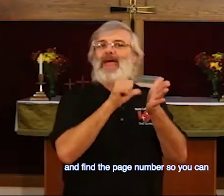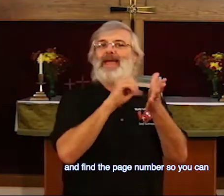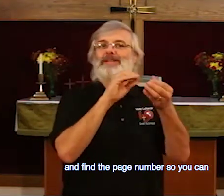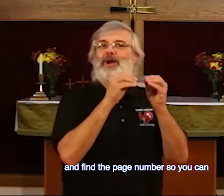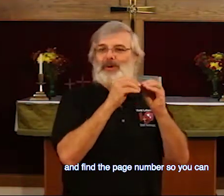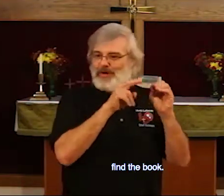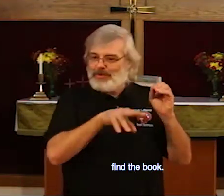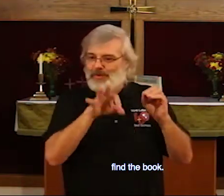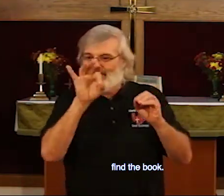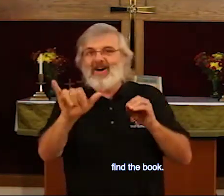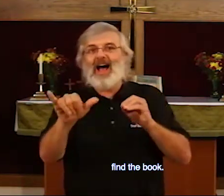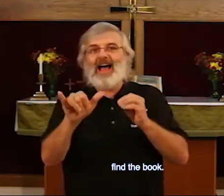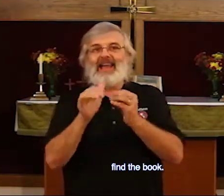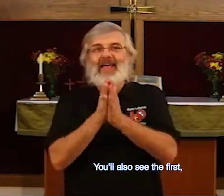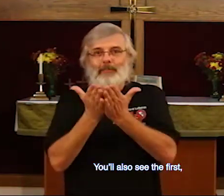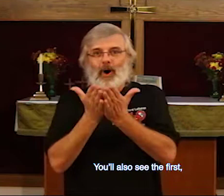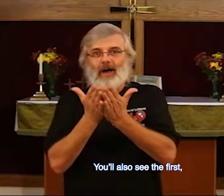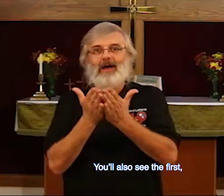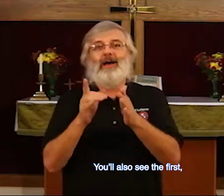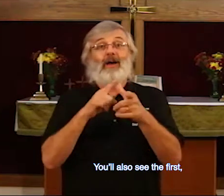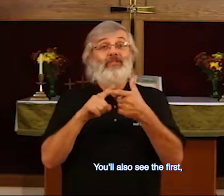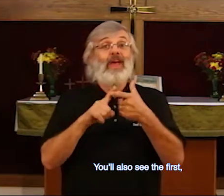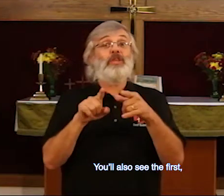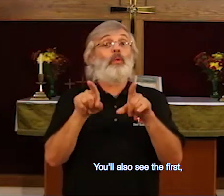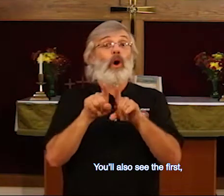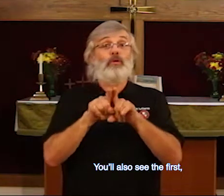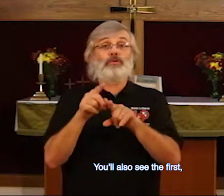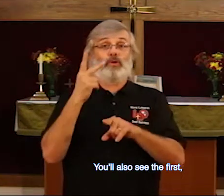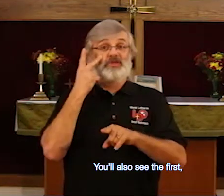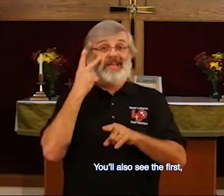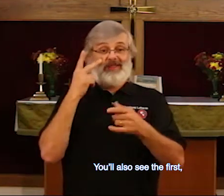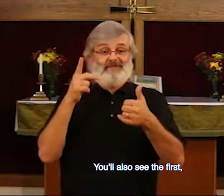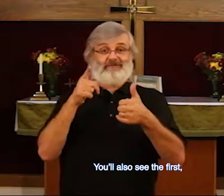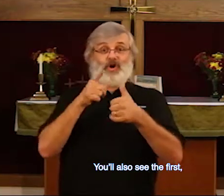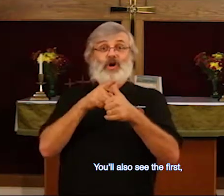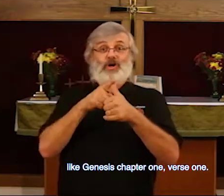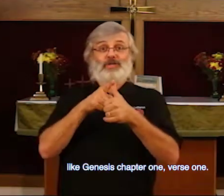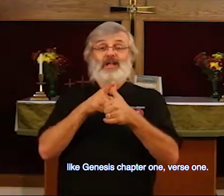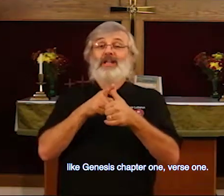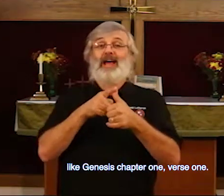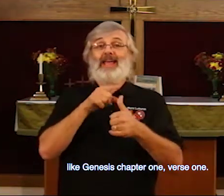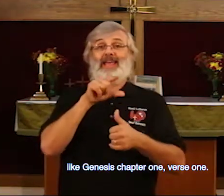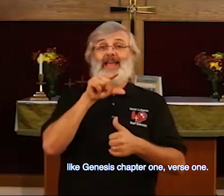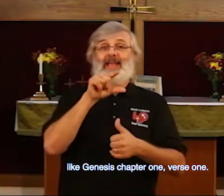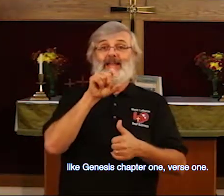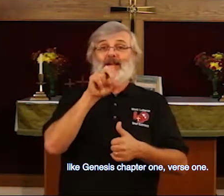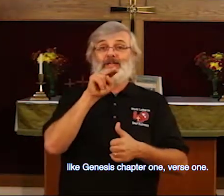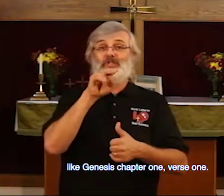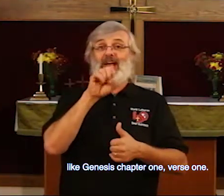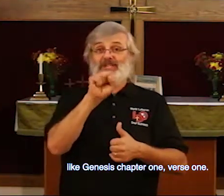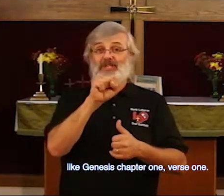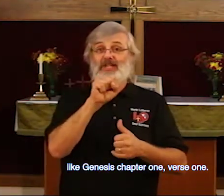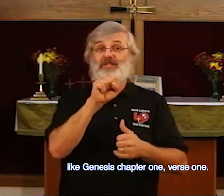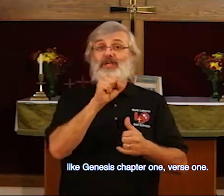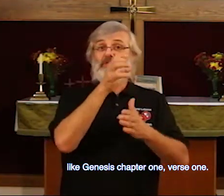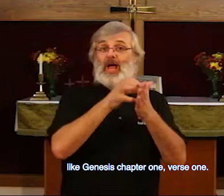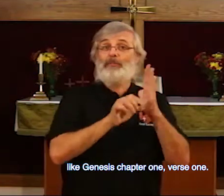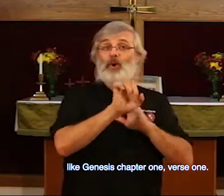page number, so you can find that book. Then you will also see the first, like in Genesis, chapter